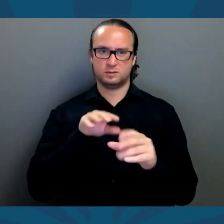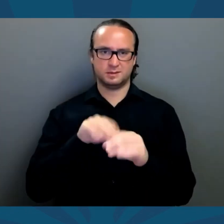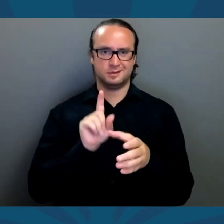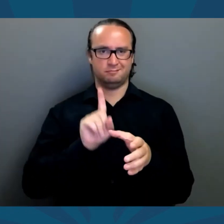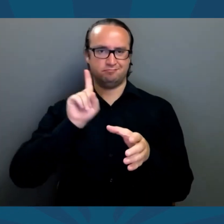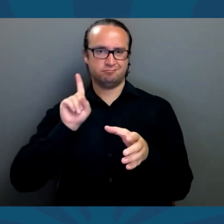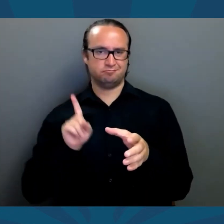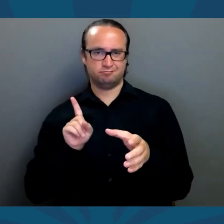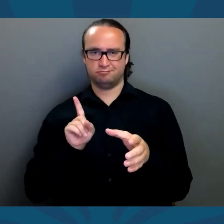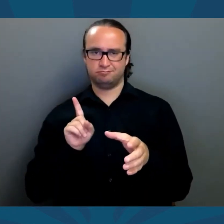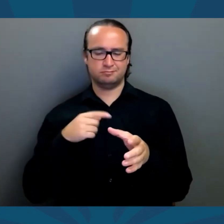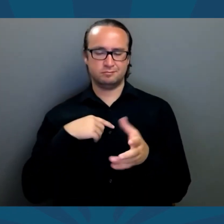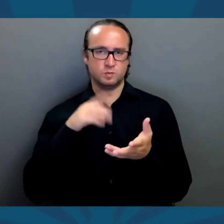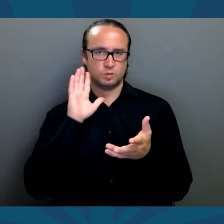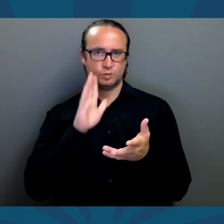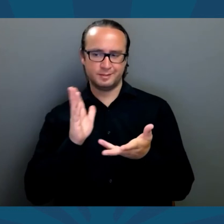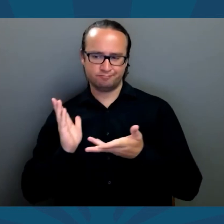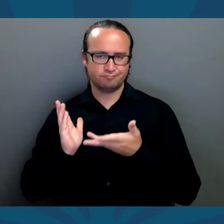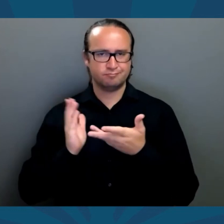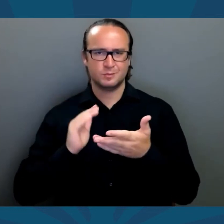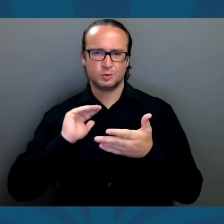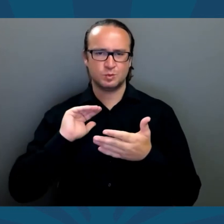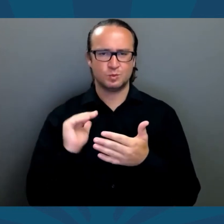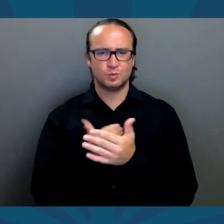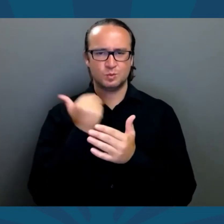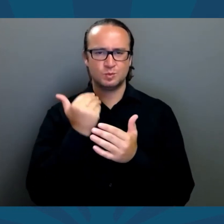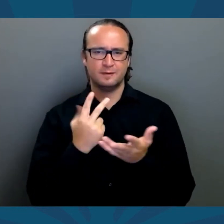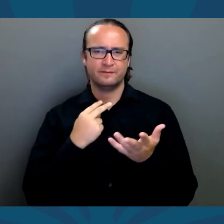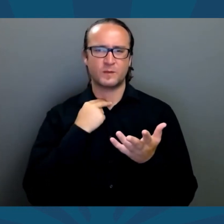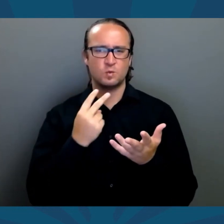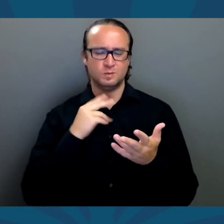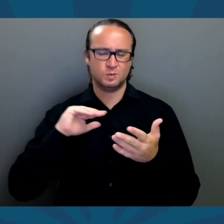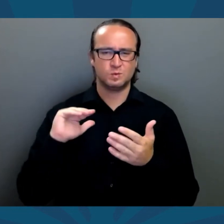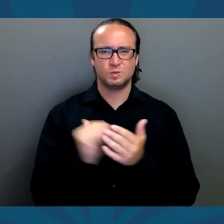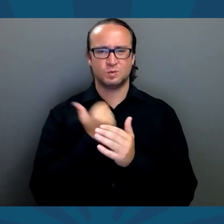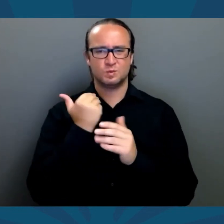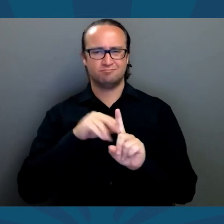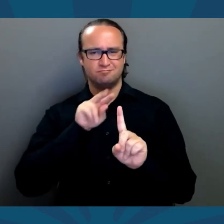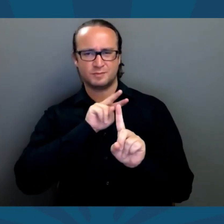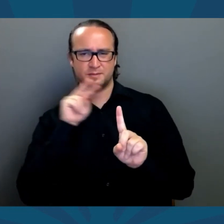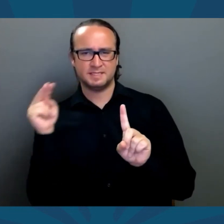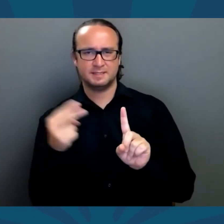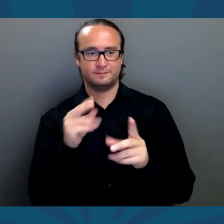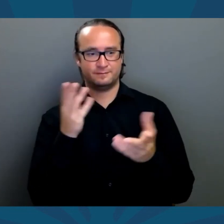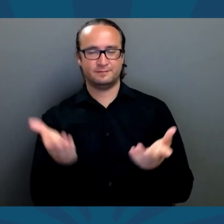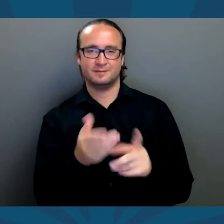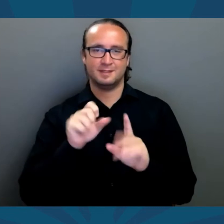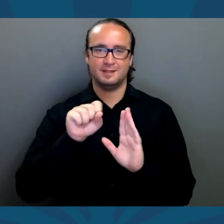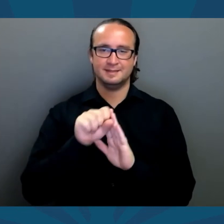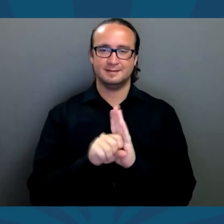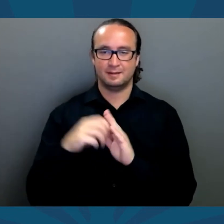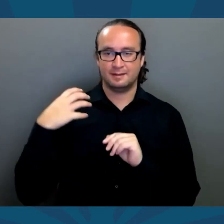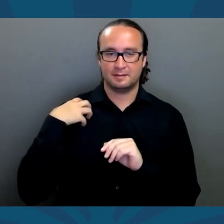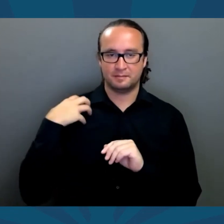Furthermore, I'm a political outsider who will bring a new voice and fresh perspective to the state